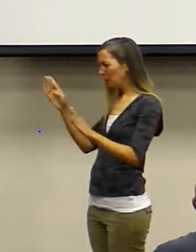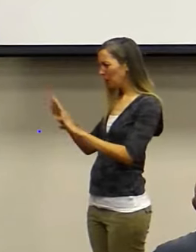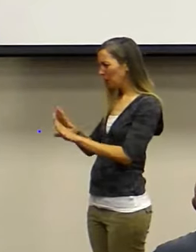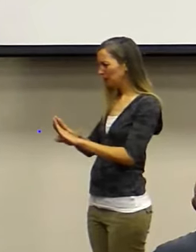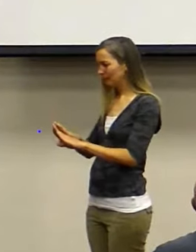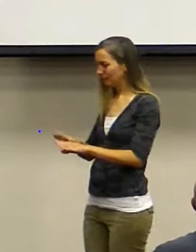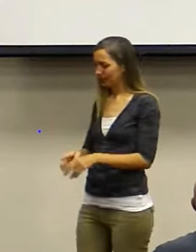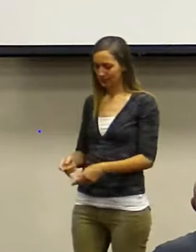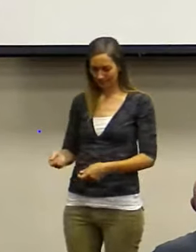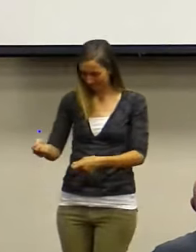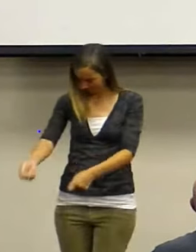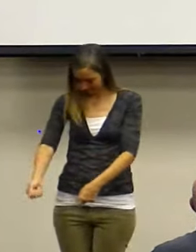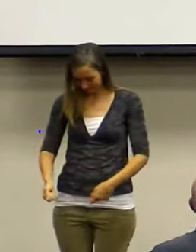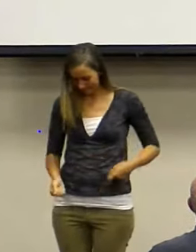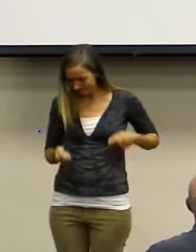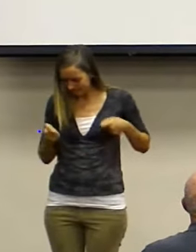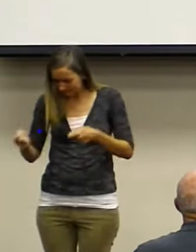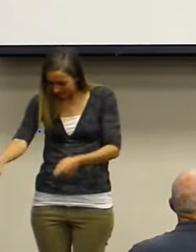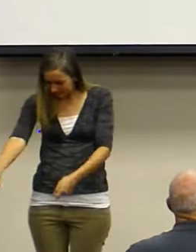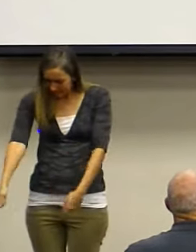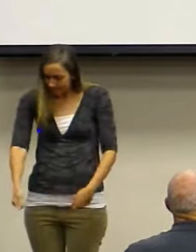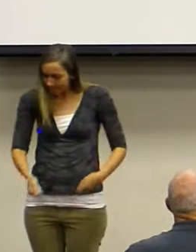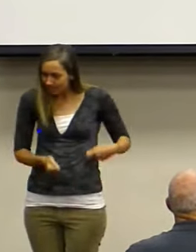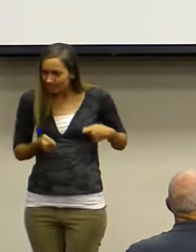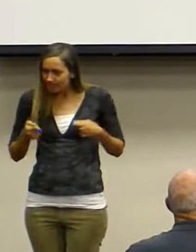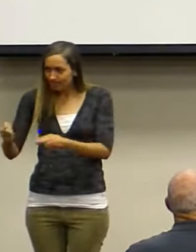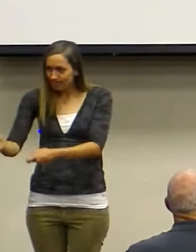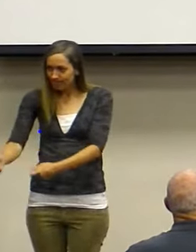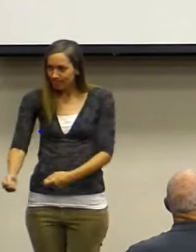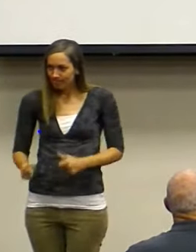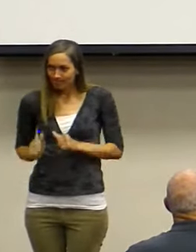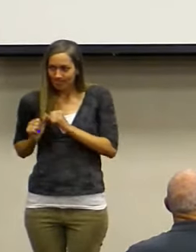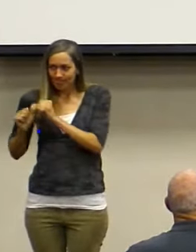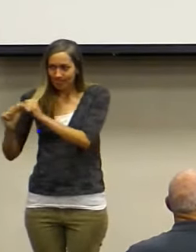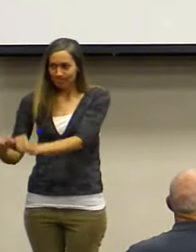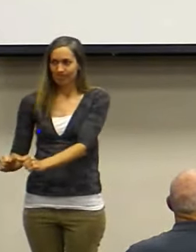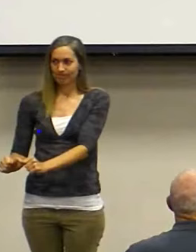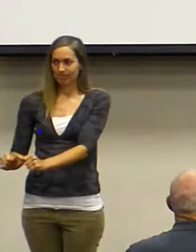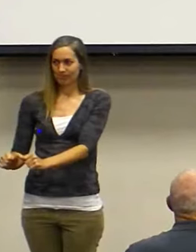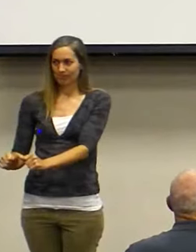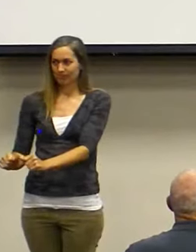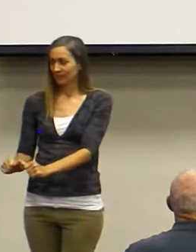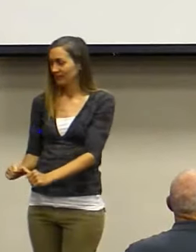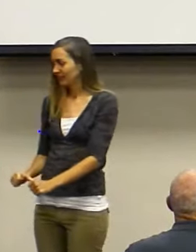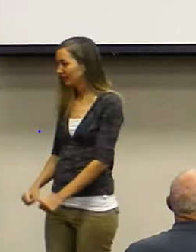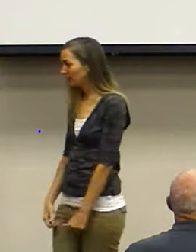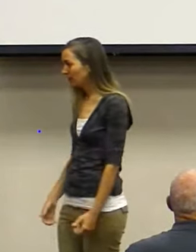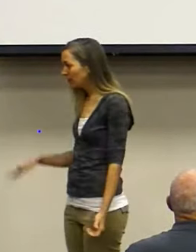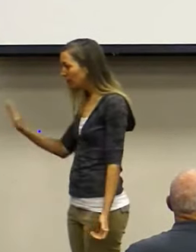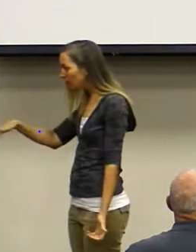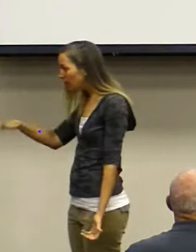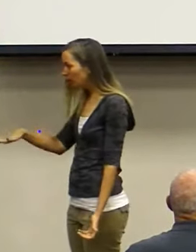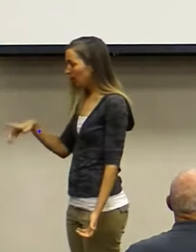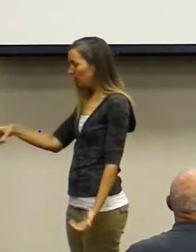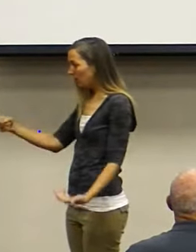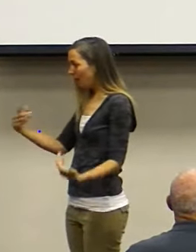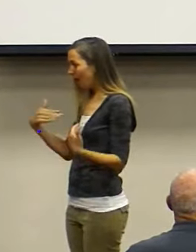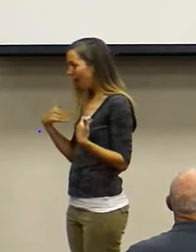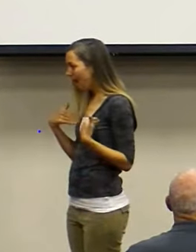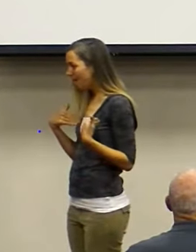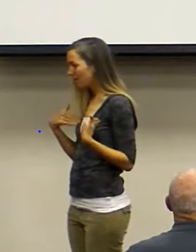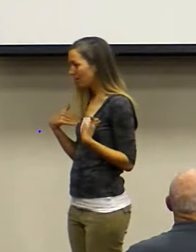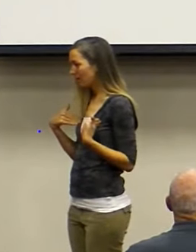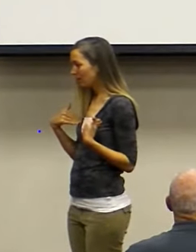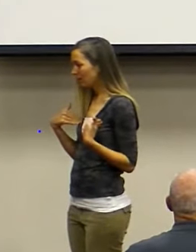his head up. He continued to hoe and plant. Then he said, Clarence, you have about two degrees,